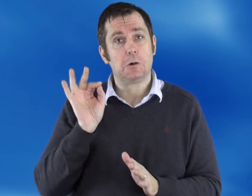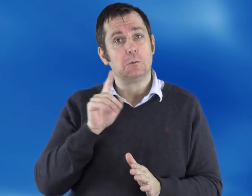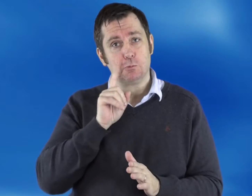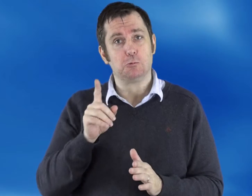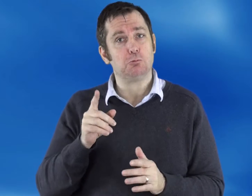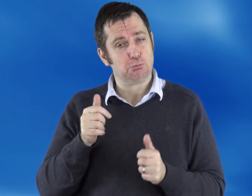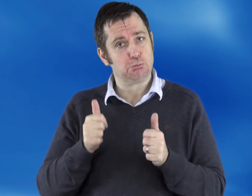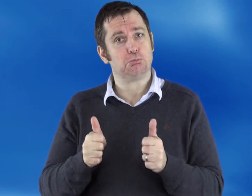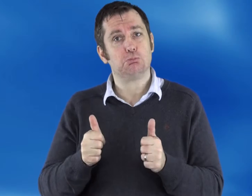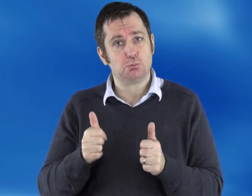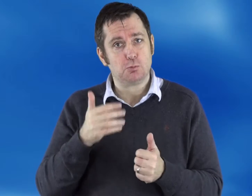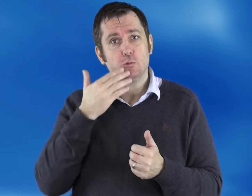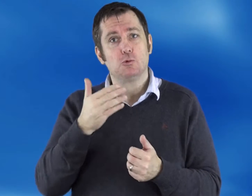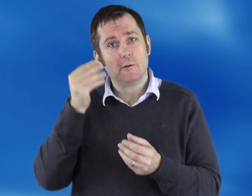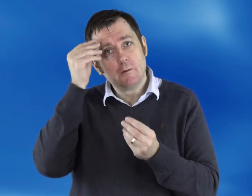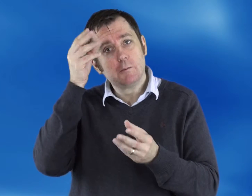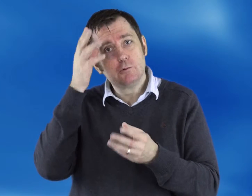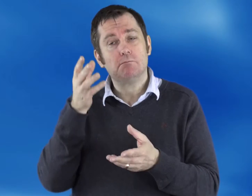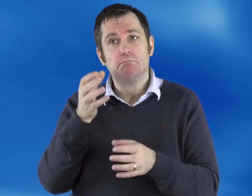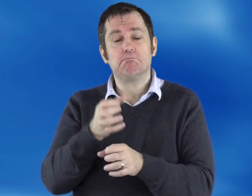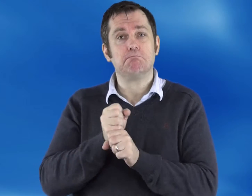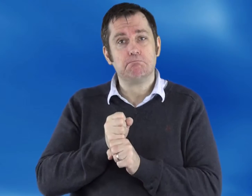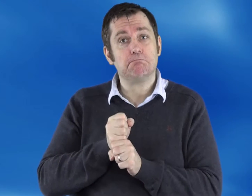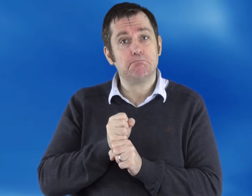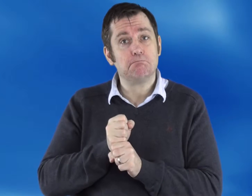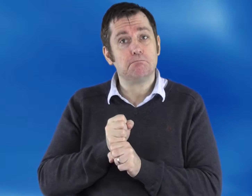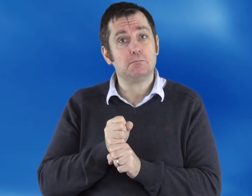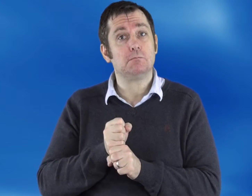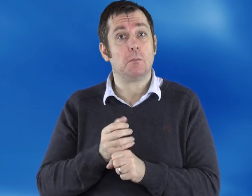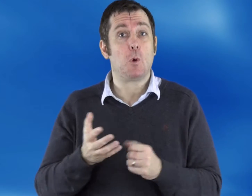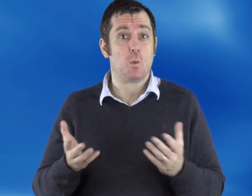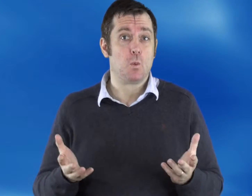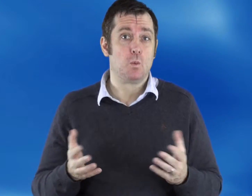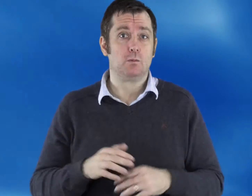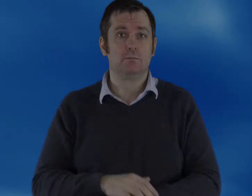It turns out it's actually a very effective way of receiving information from the internet.